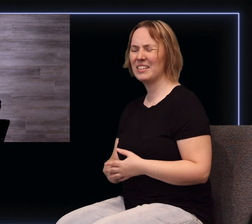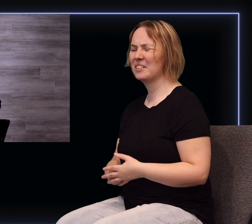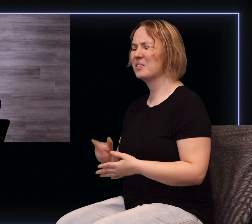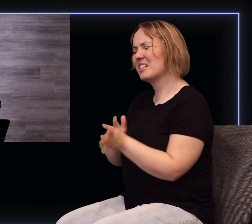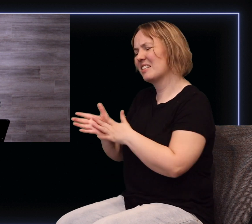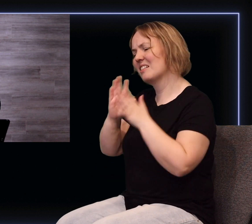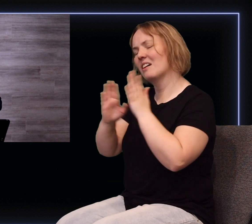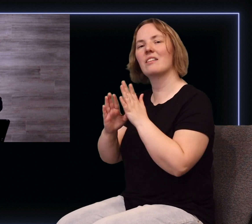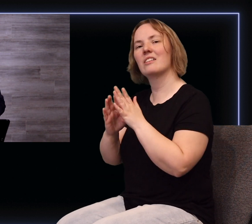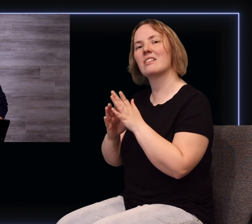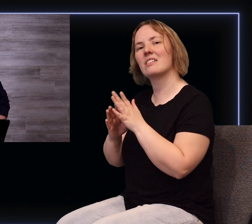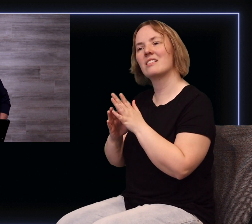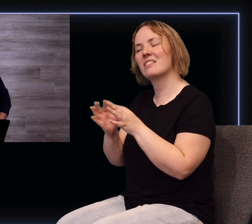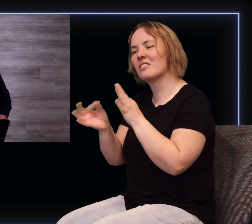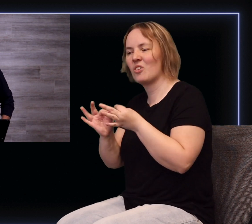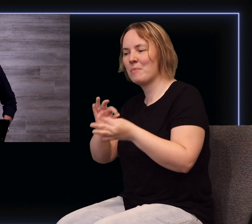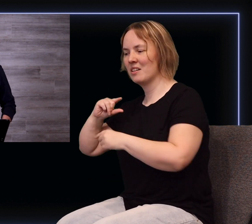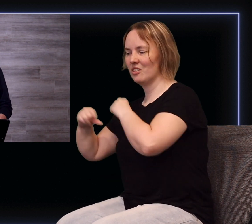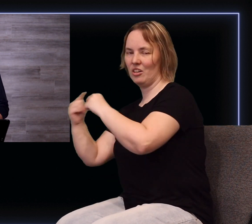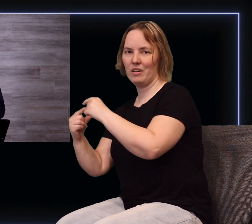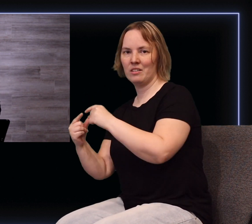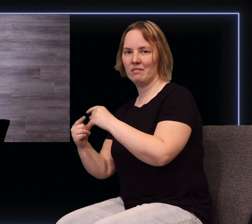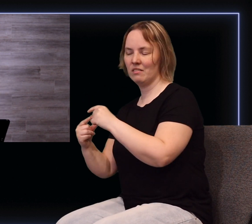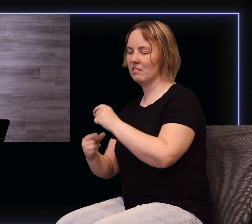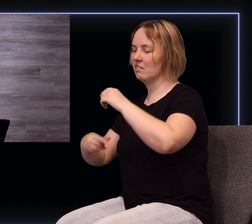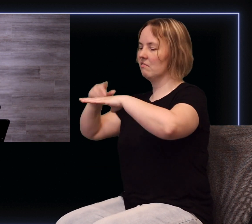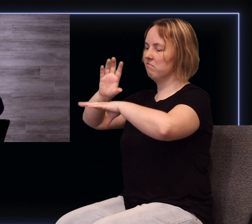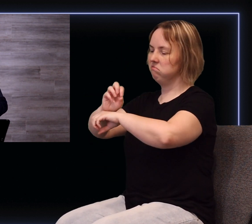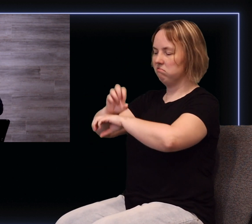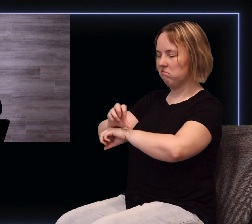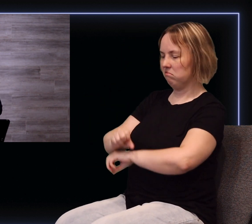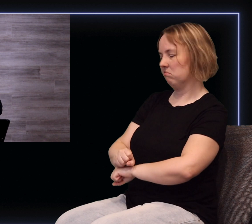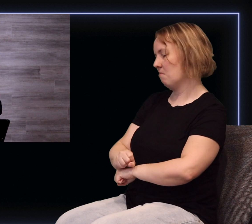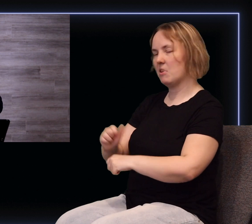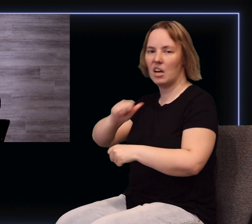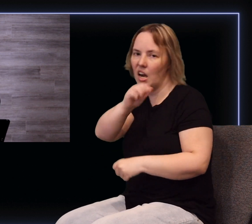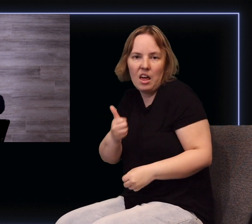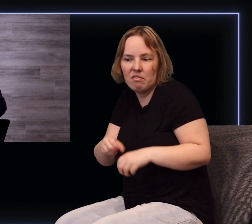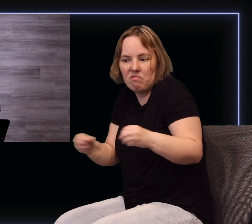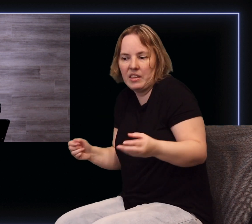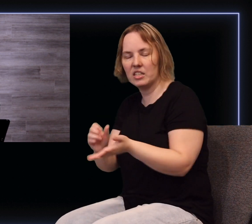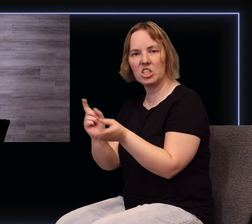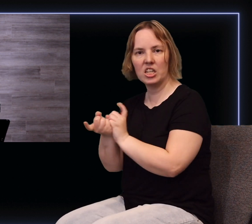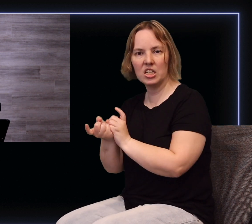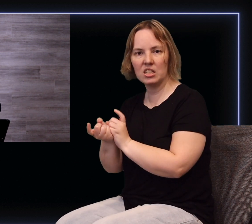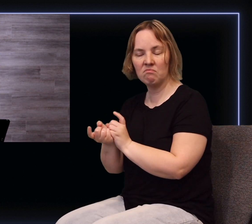And what Jesus is talking about, I believe, is he's describing a generation that's just going through the motions, but nothing changes. Nothing ever